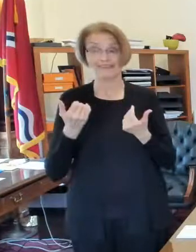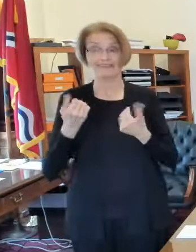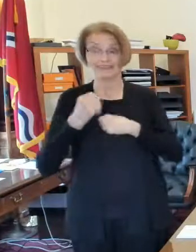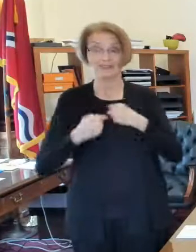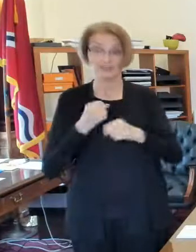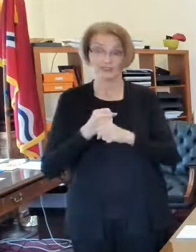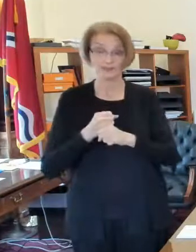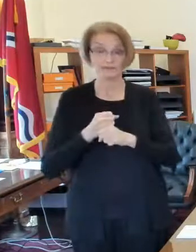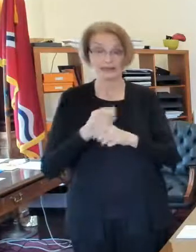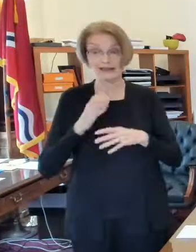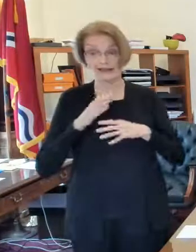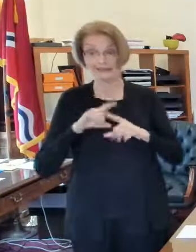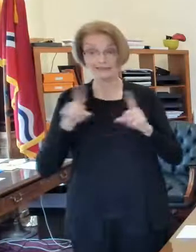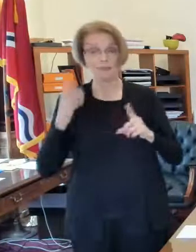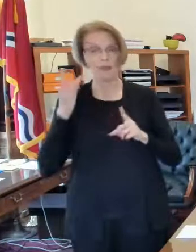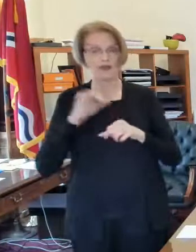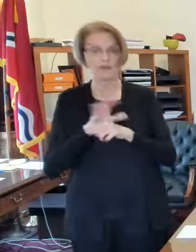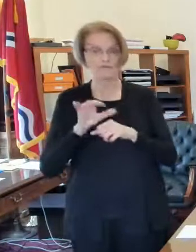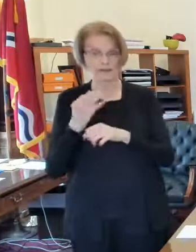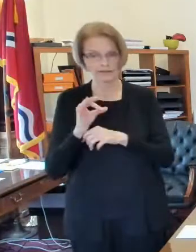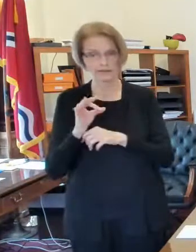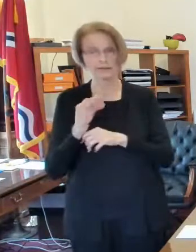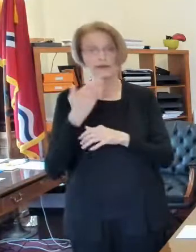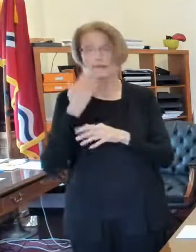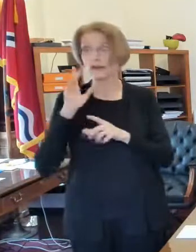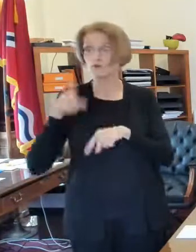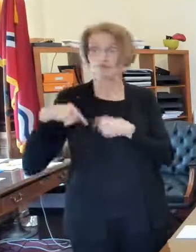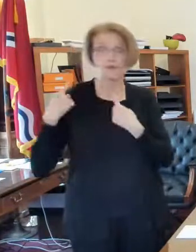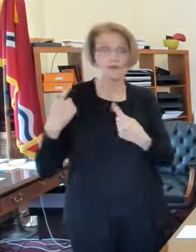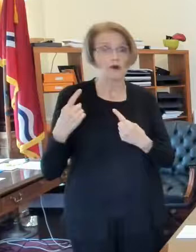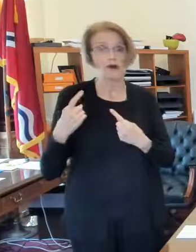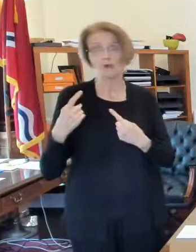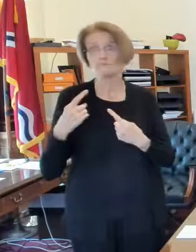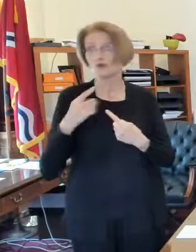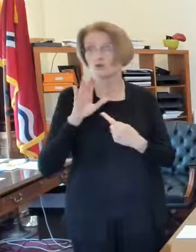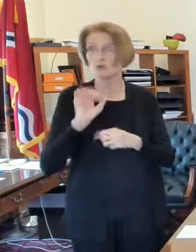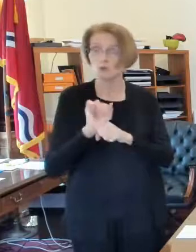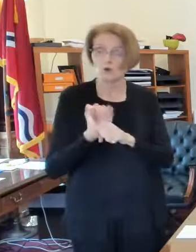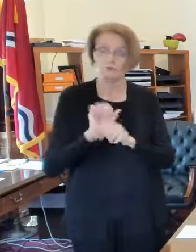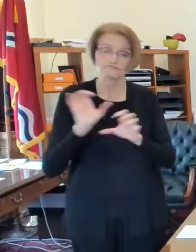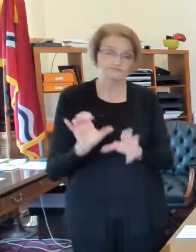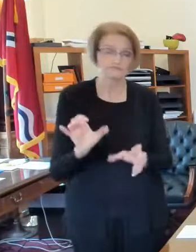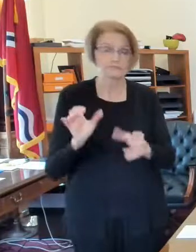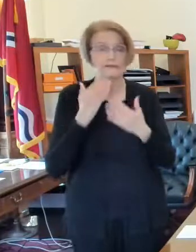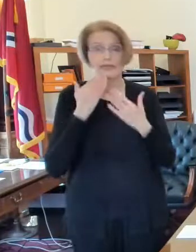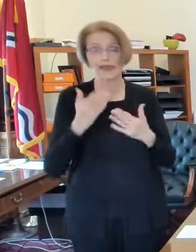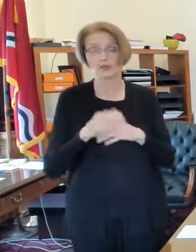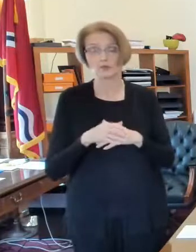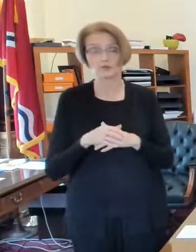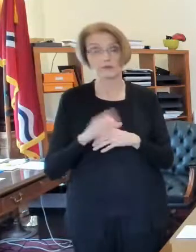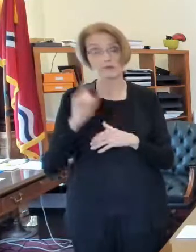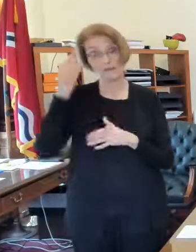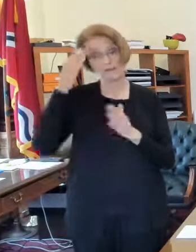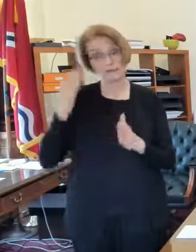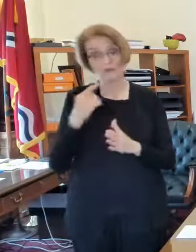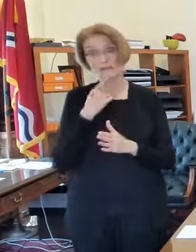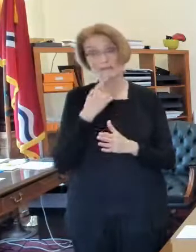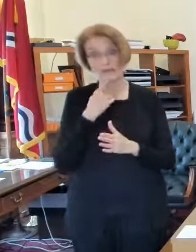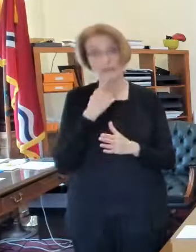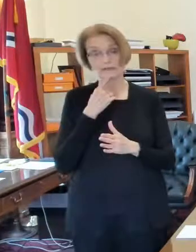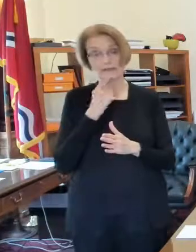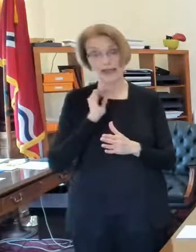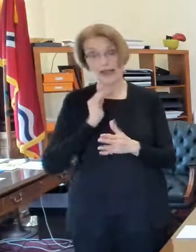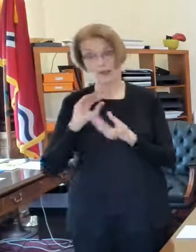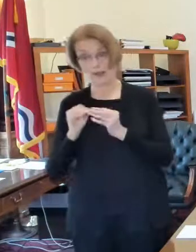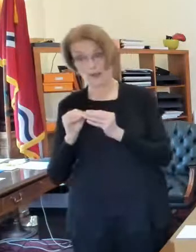uh thank you all for everything that you've done thus far so the city of st louis as the mayor mentioned um is uh our numbers are better than the surrounding